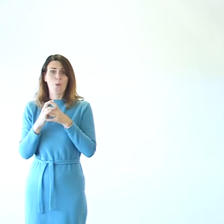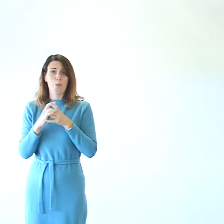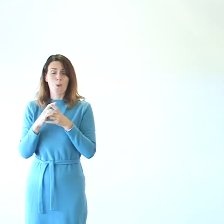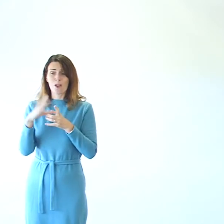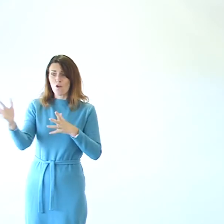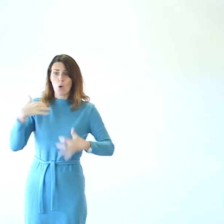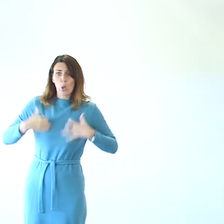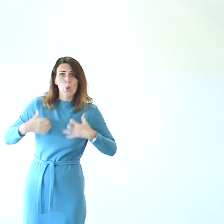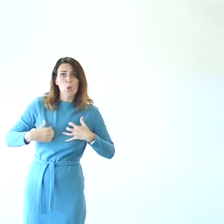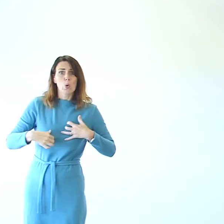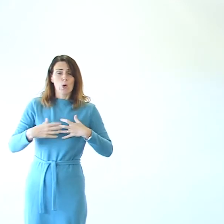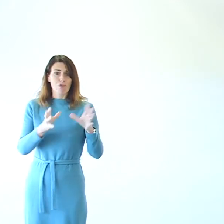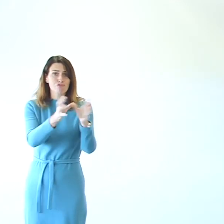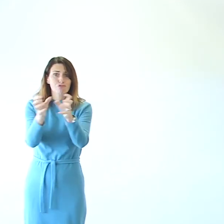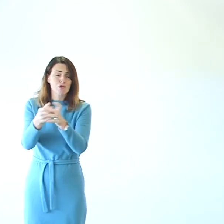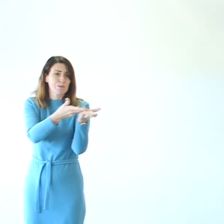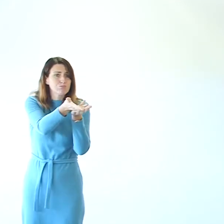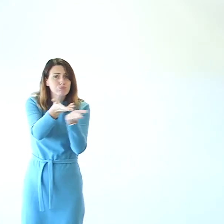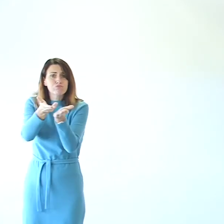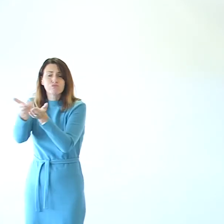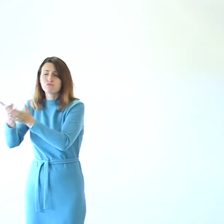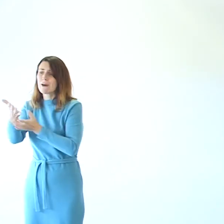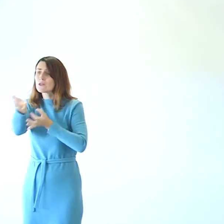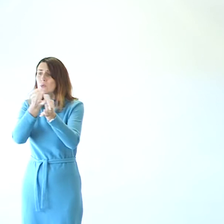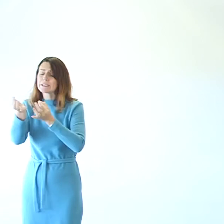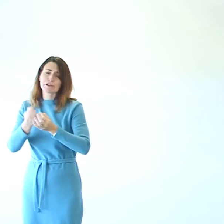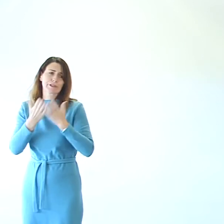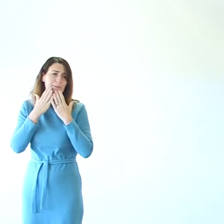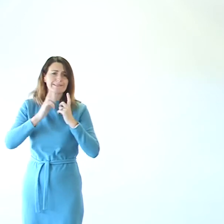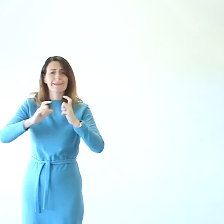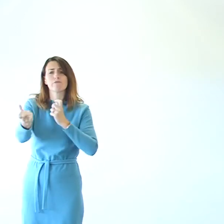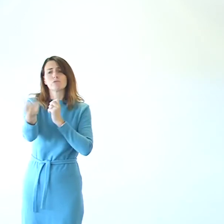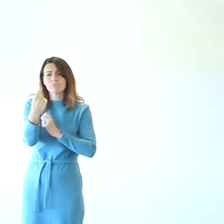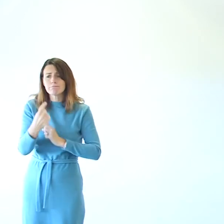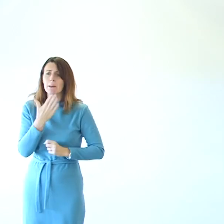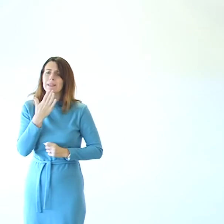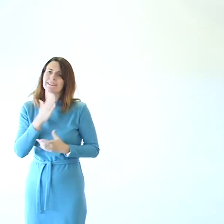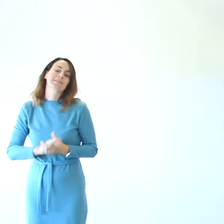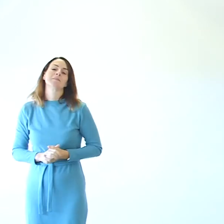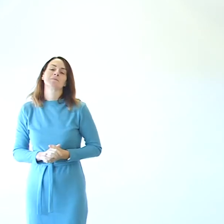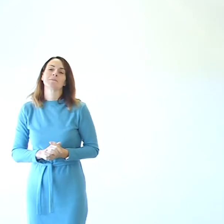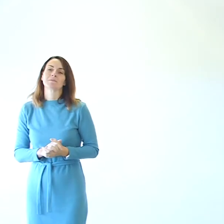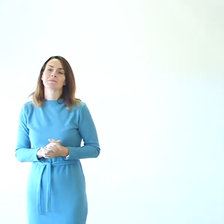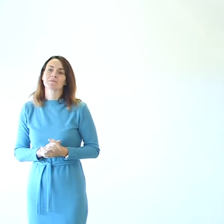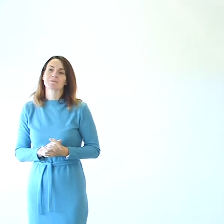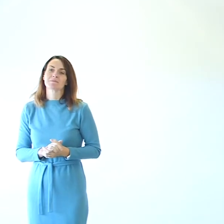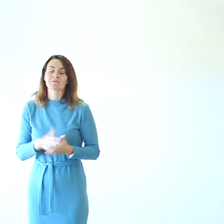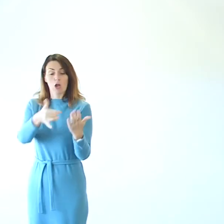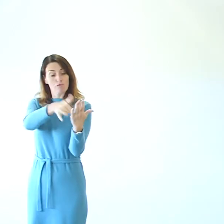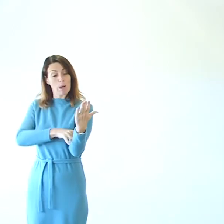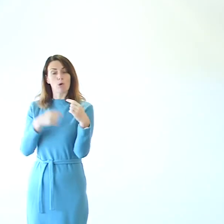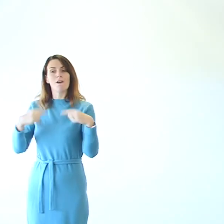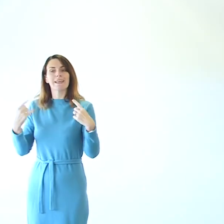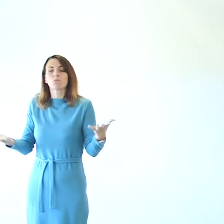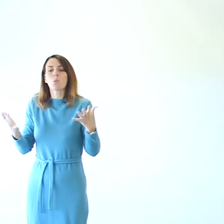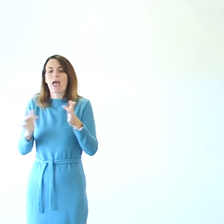vigorously in your groups and in your questions and keep them coming in. The report is available on